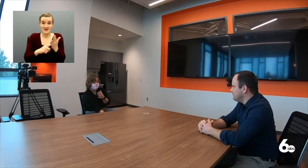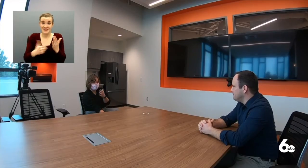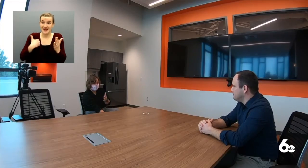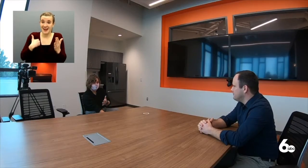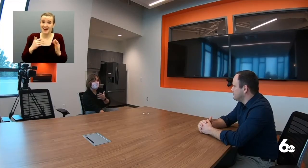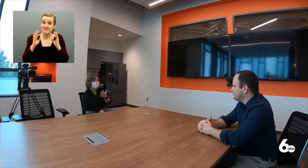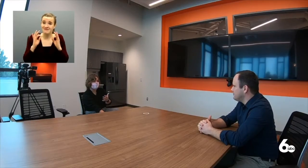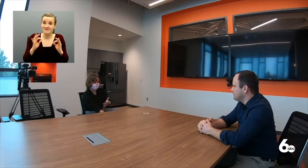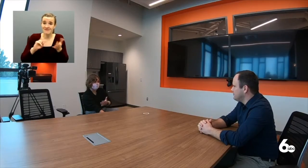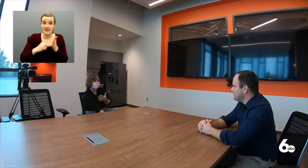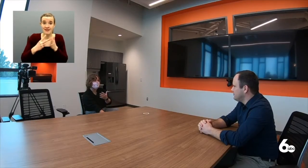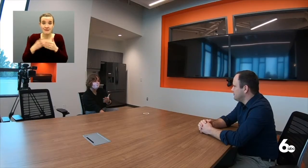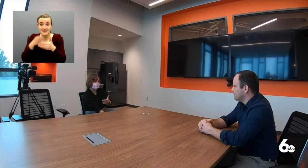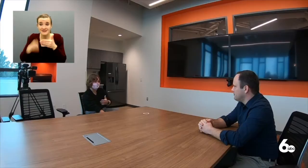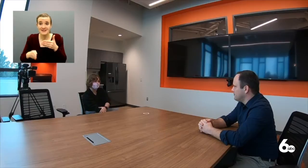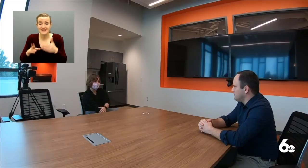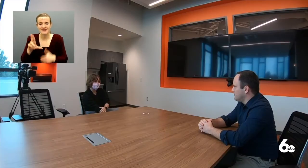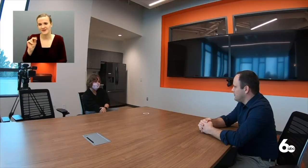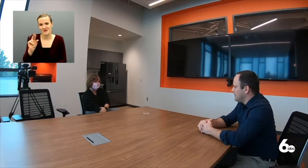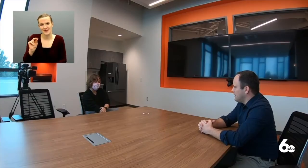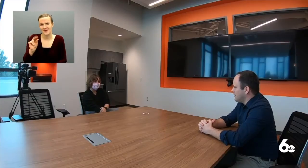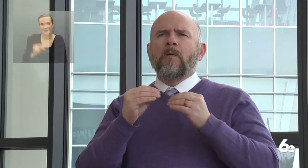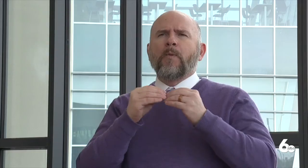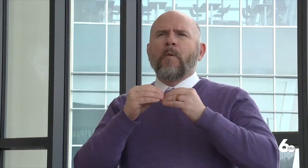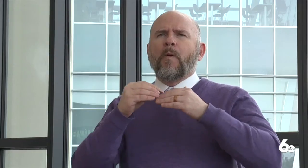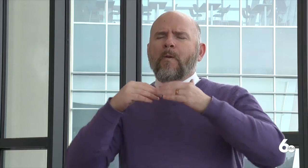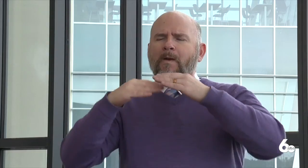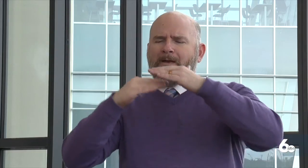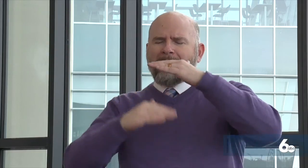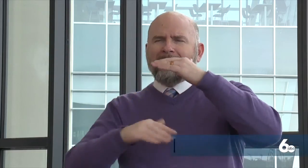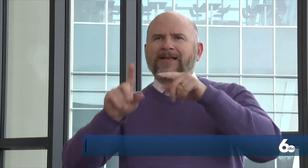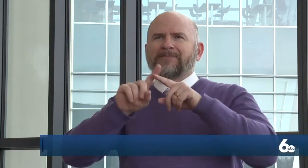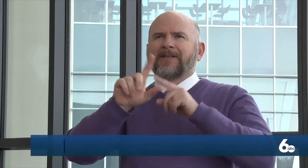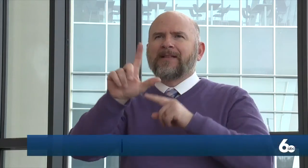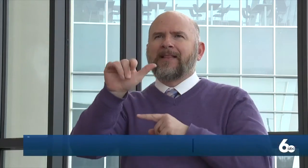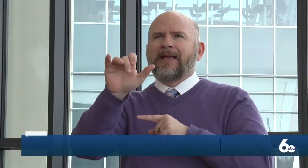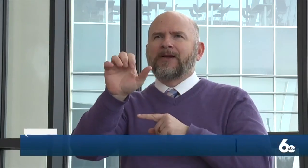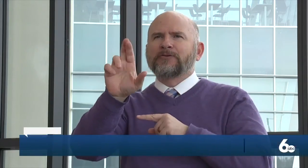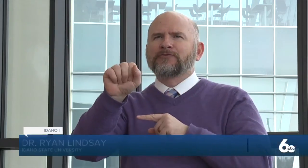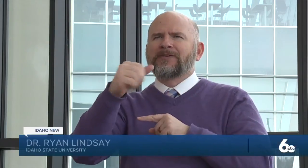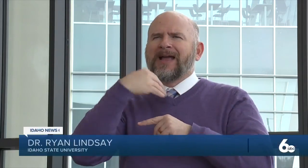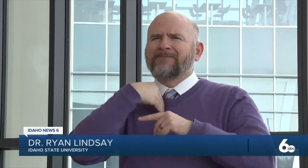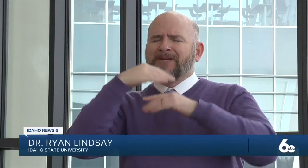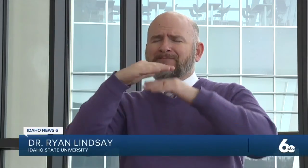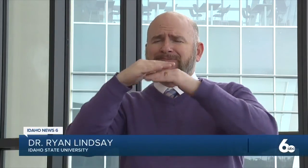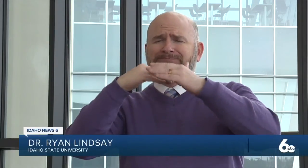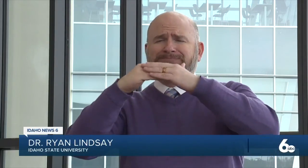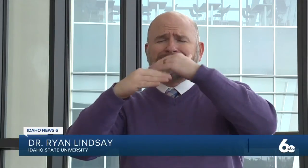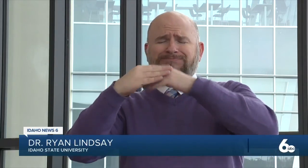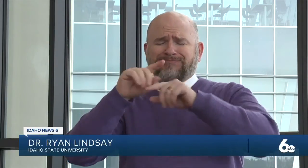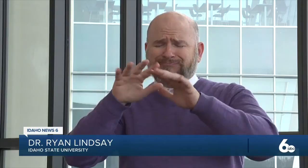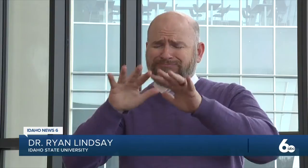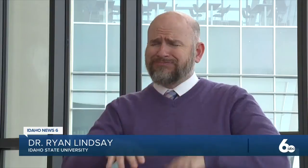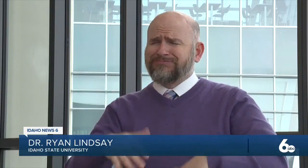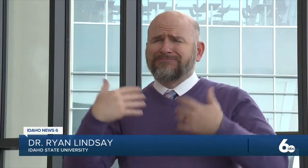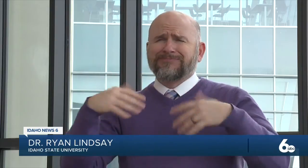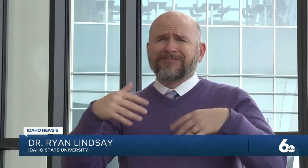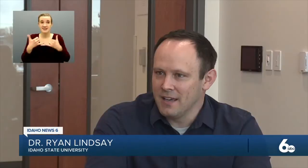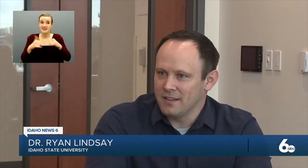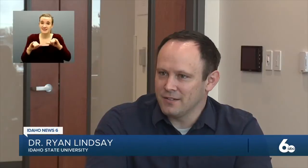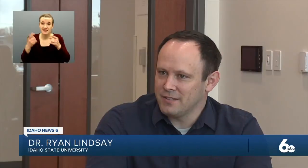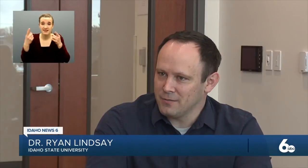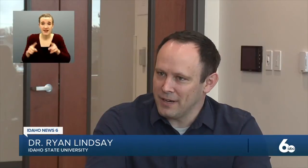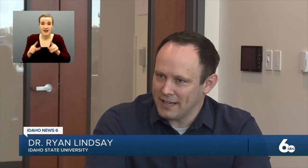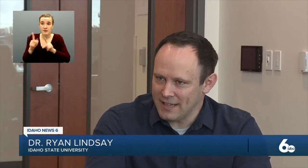with new research, there's still a lot of work to do. There is so much more under the surface and there are many layers to this issue.